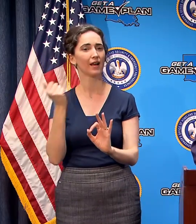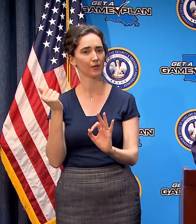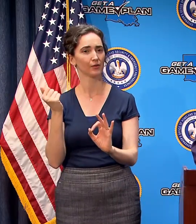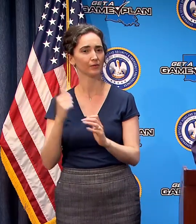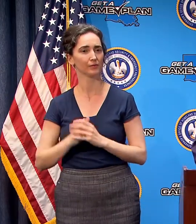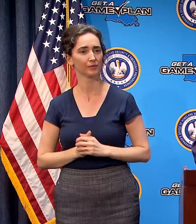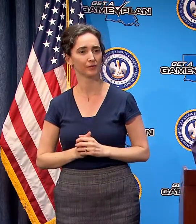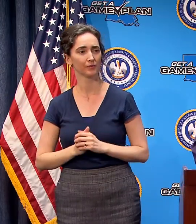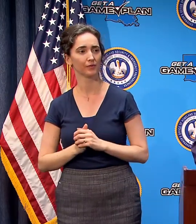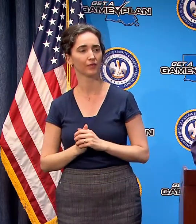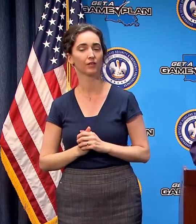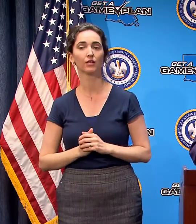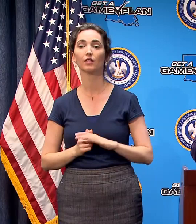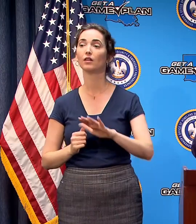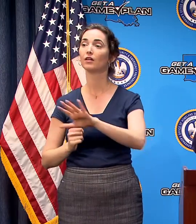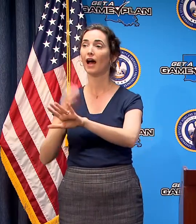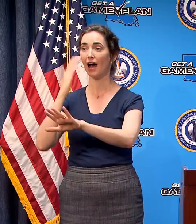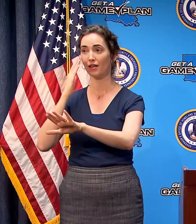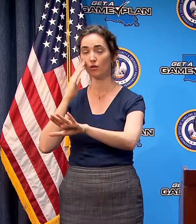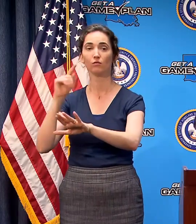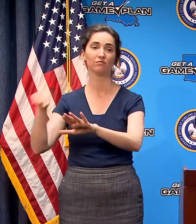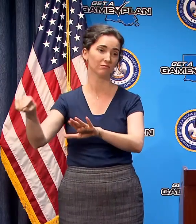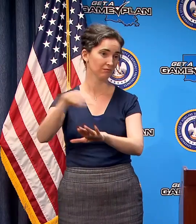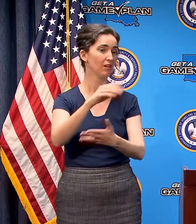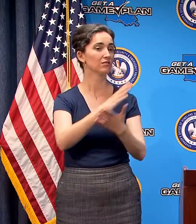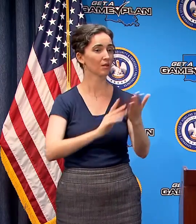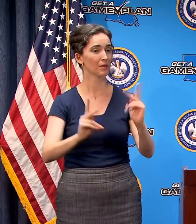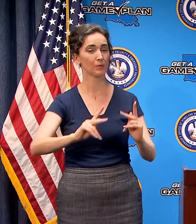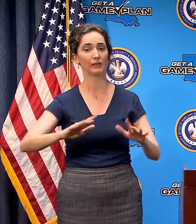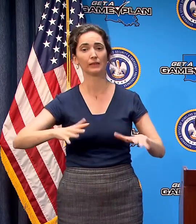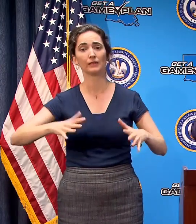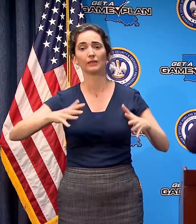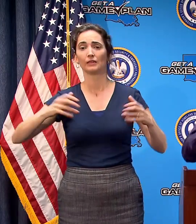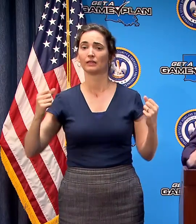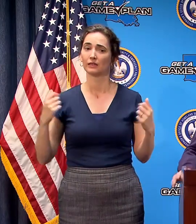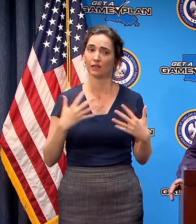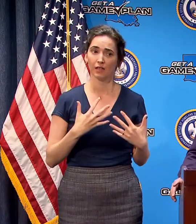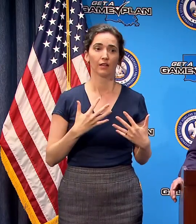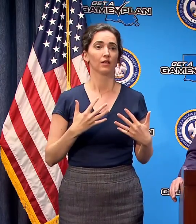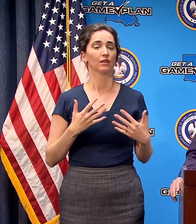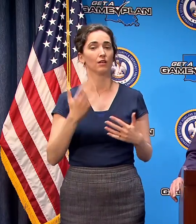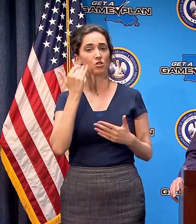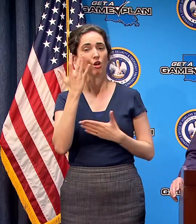I know that there is anxiety I know that there can be confusion